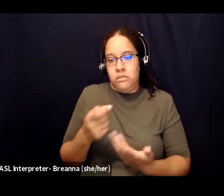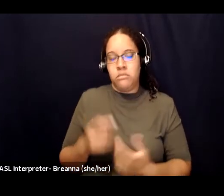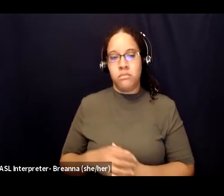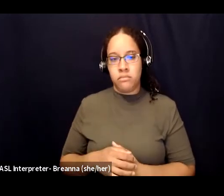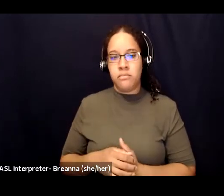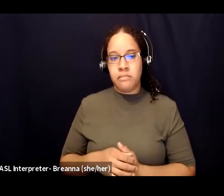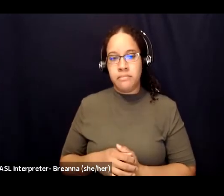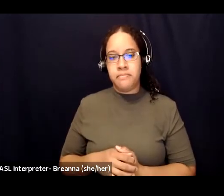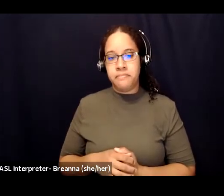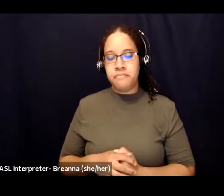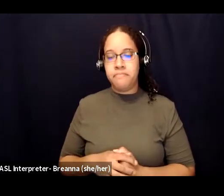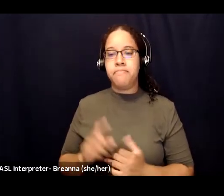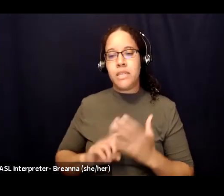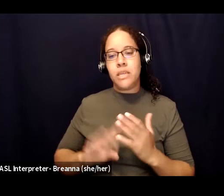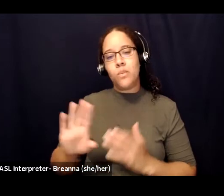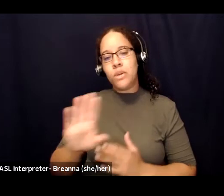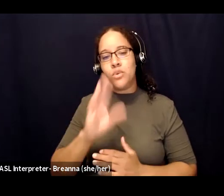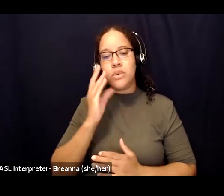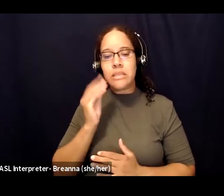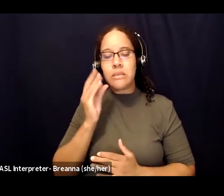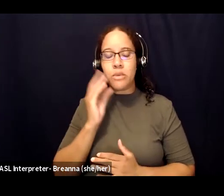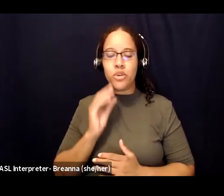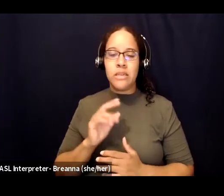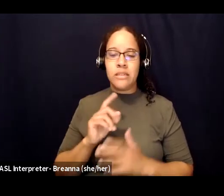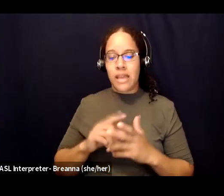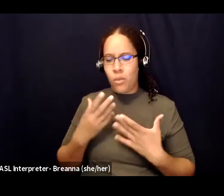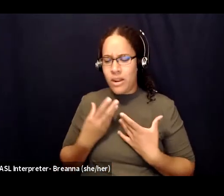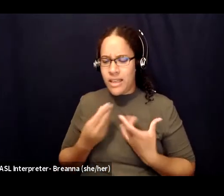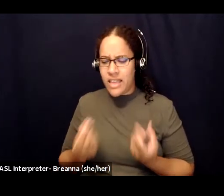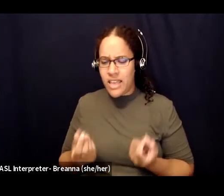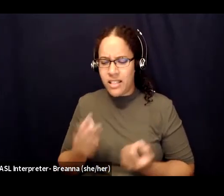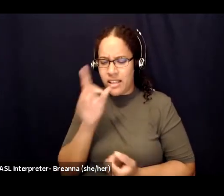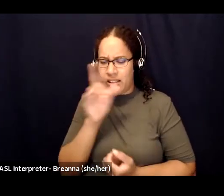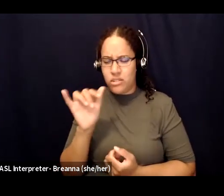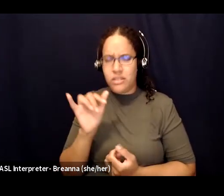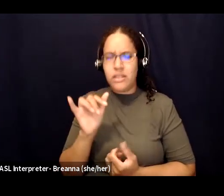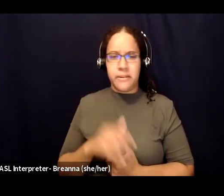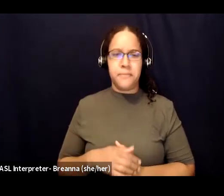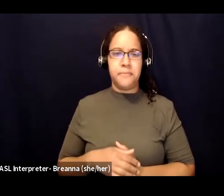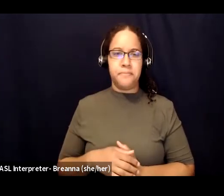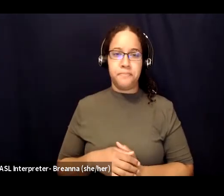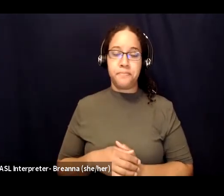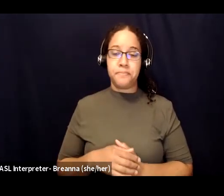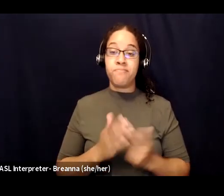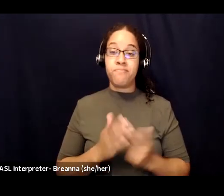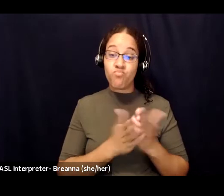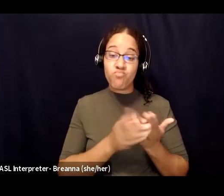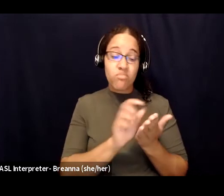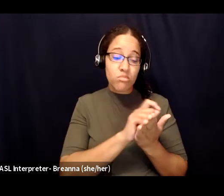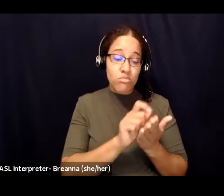you're experiencing what healing means to you and all of those things so journaling can be a very powerful outlet and